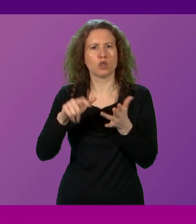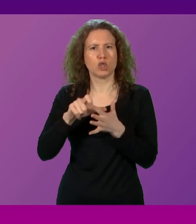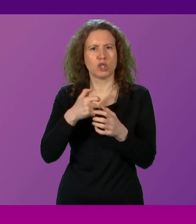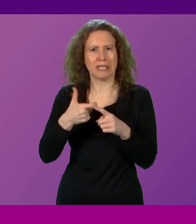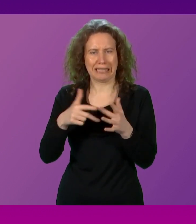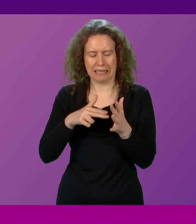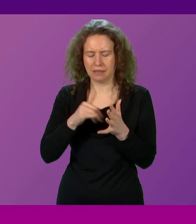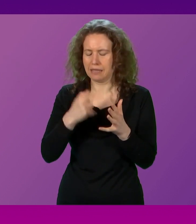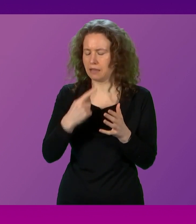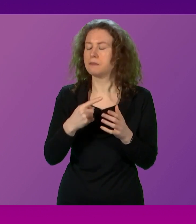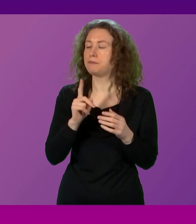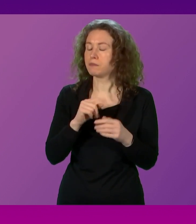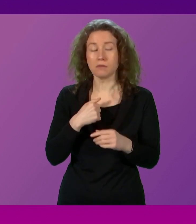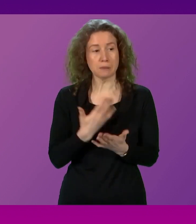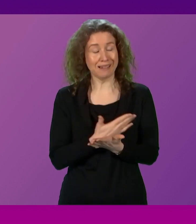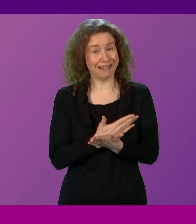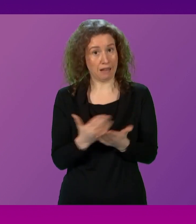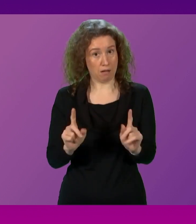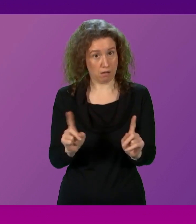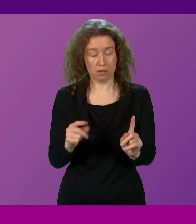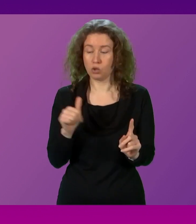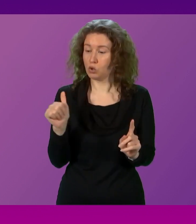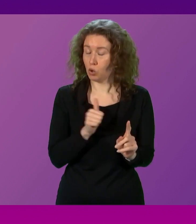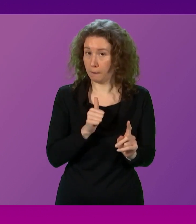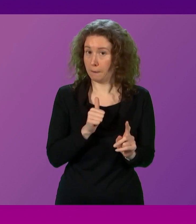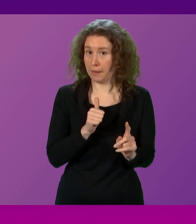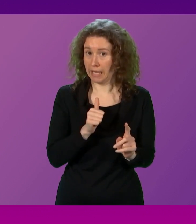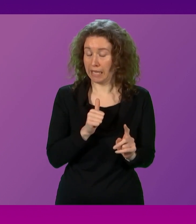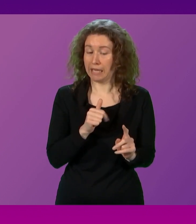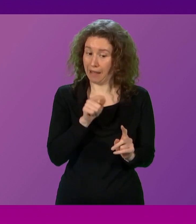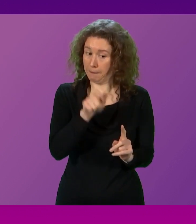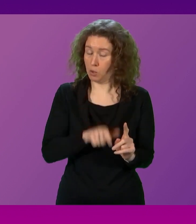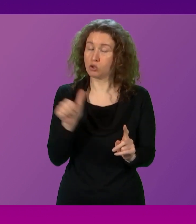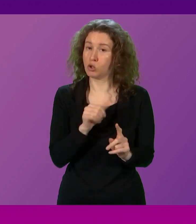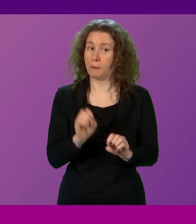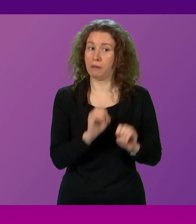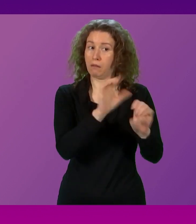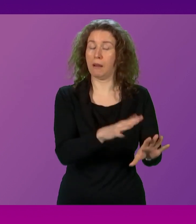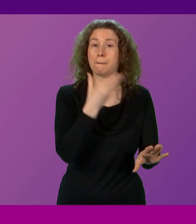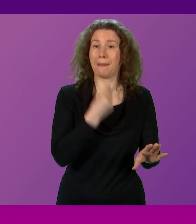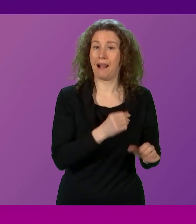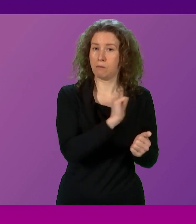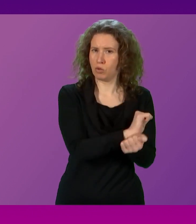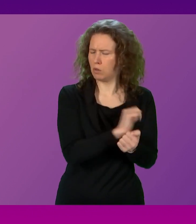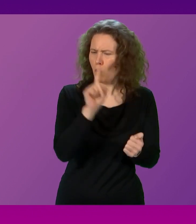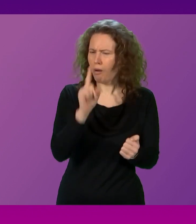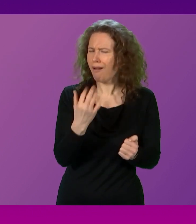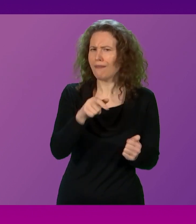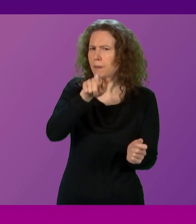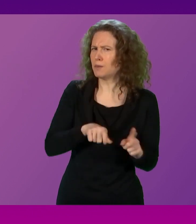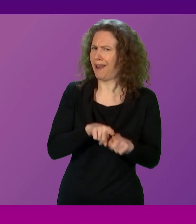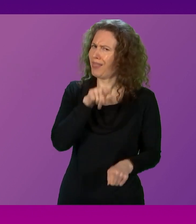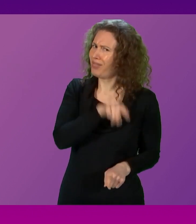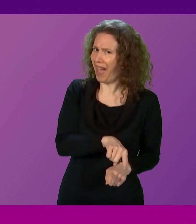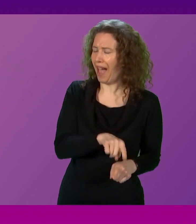I am absolutely clear about the fact that they should be in a male prison. You simply cannot have someone like this